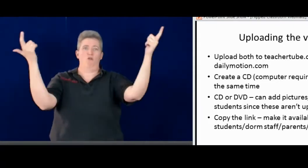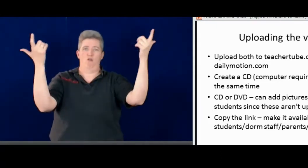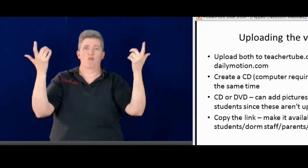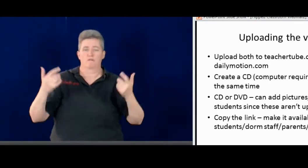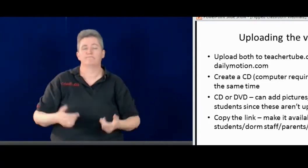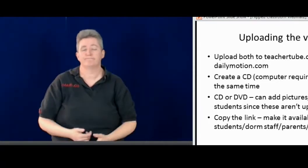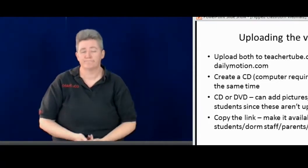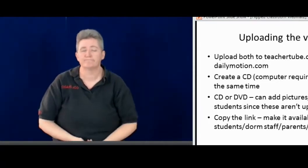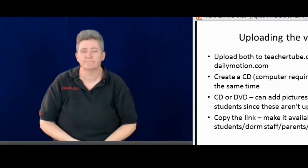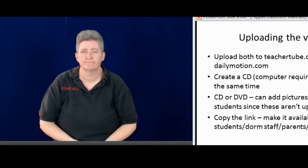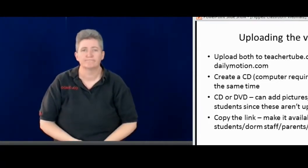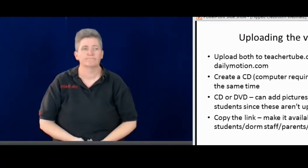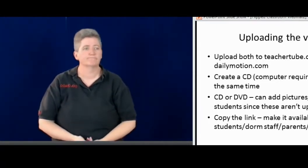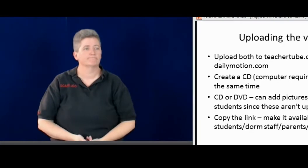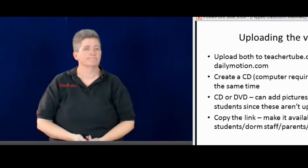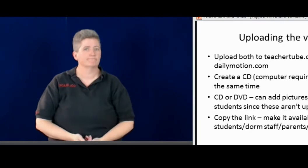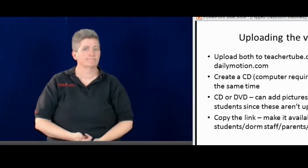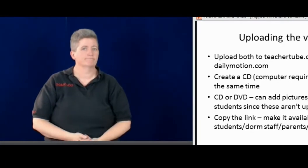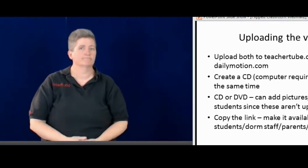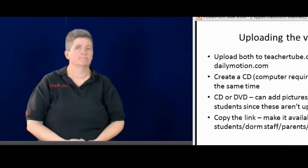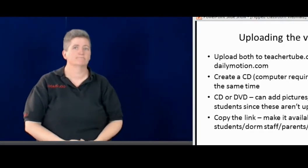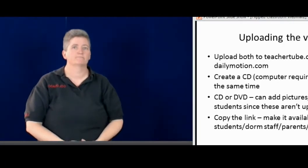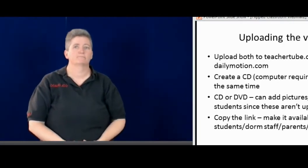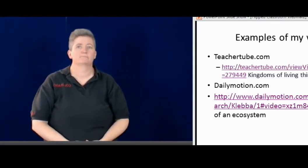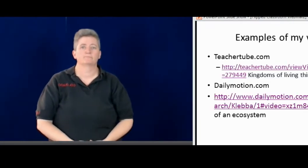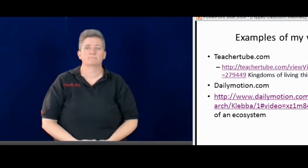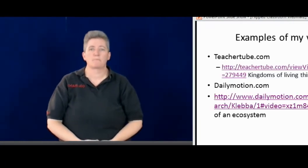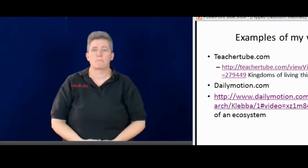And so that's available everywhere out there.